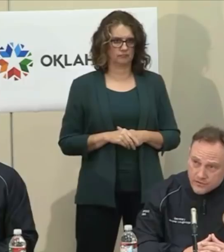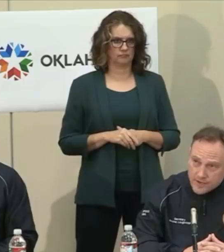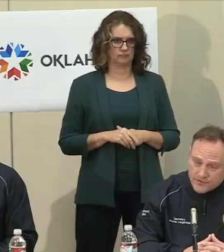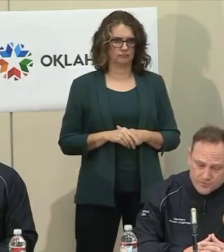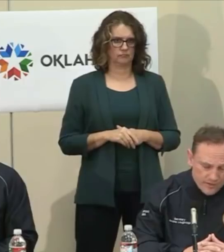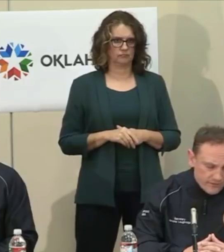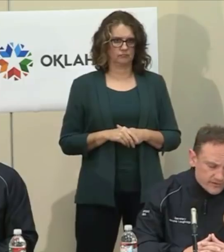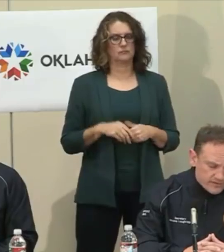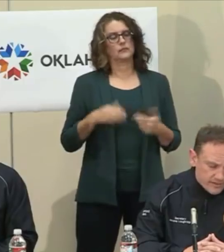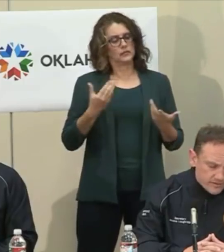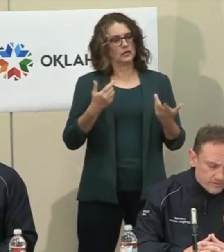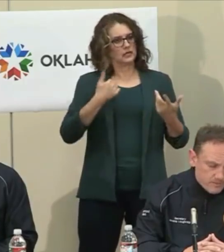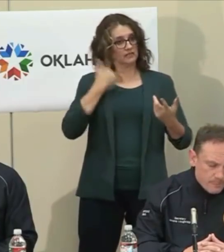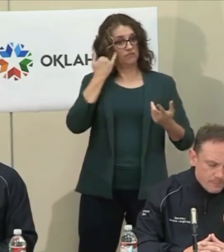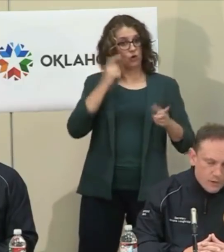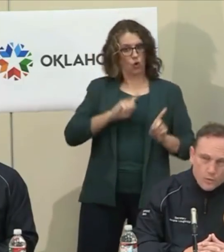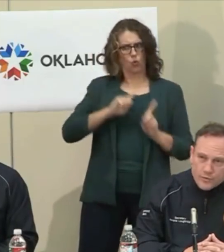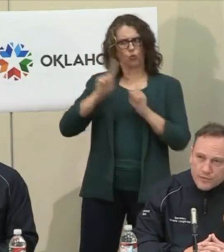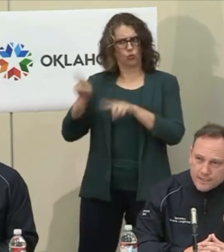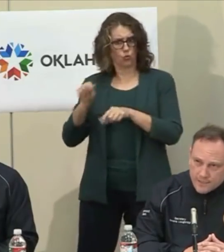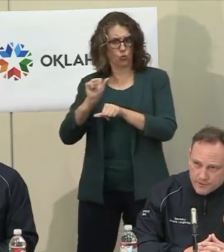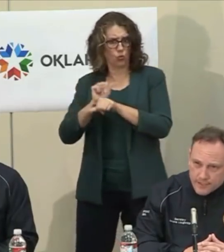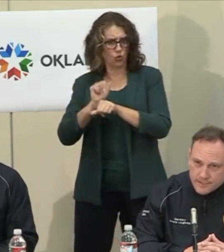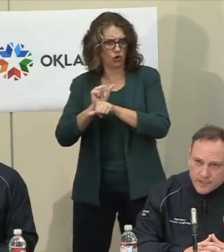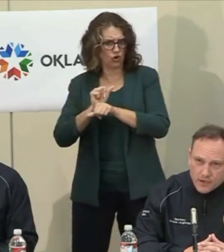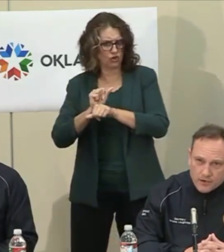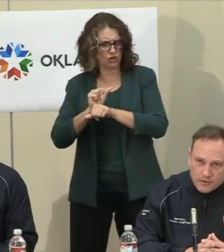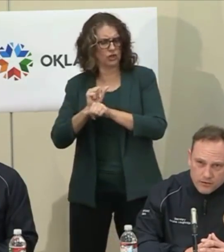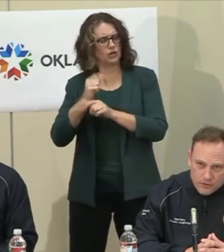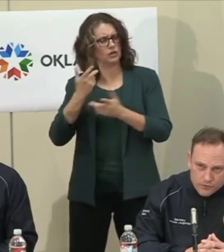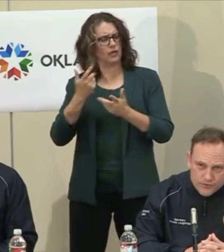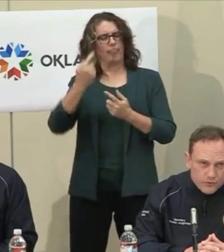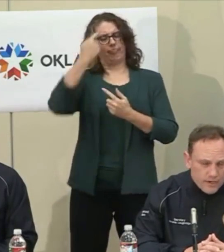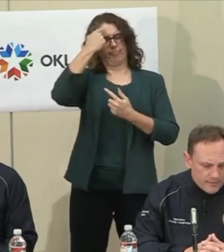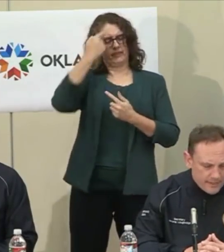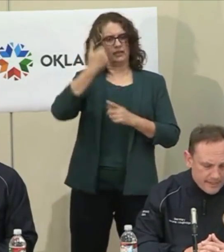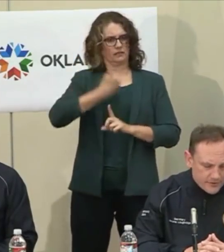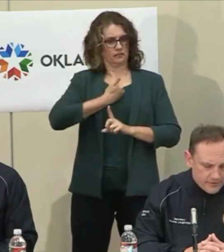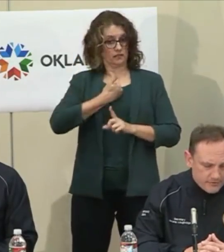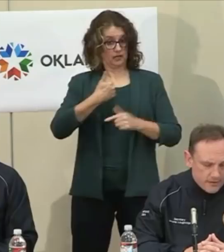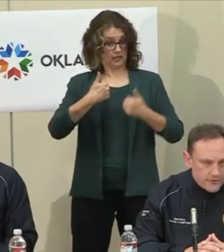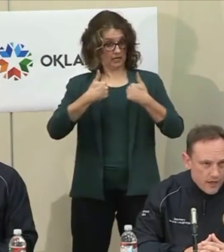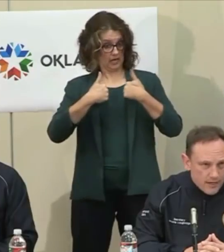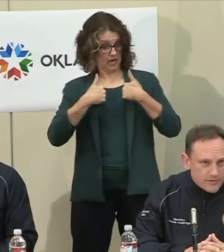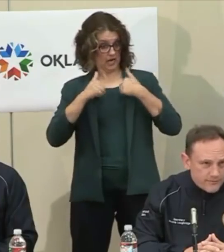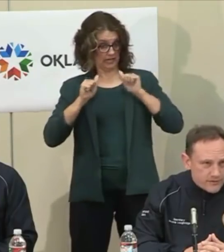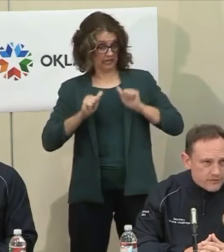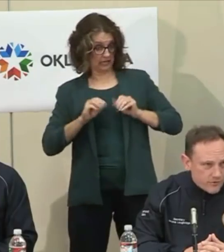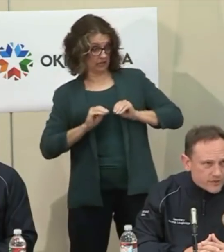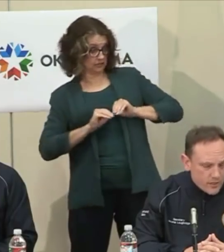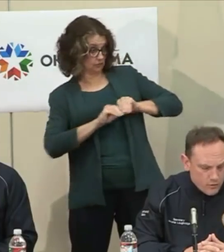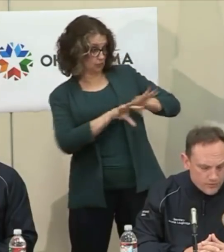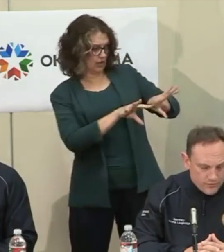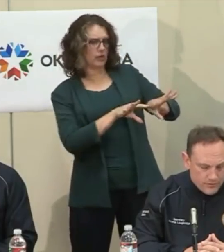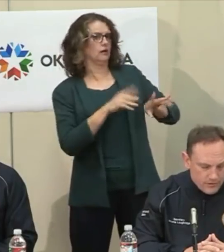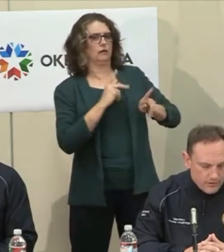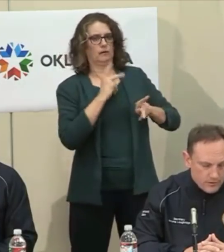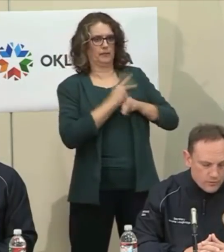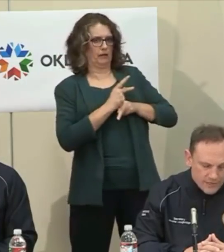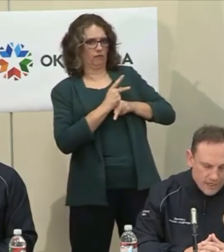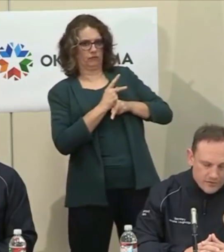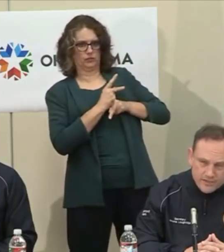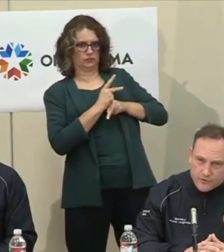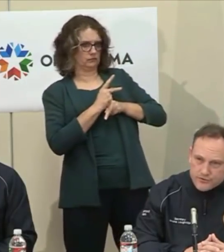helping stop the spread of the disease. We reiterate our crucial recommendation not to visit nursing homes,